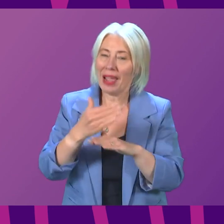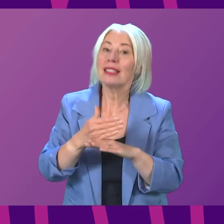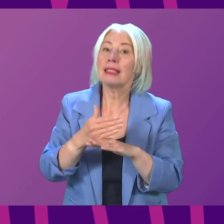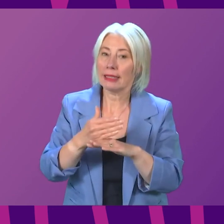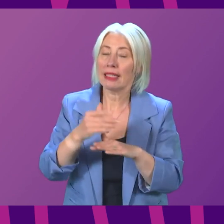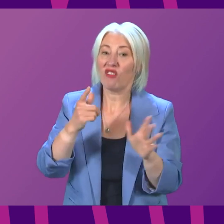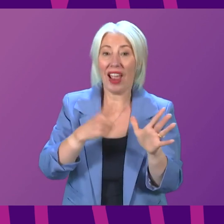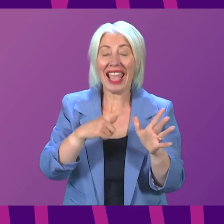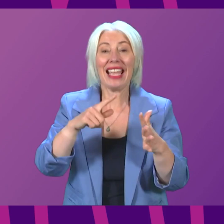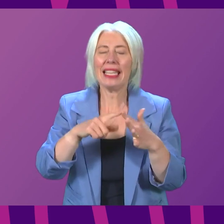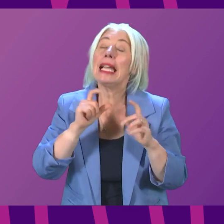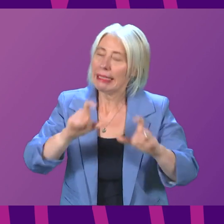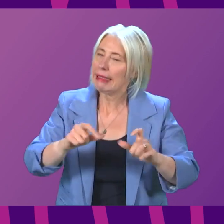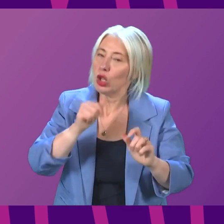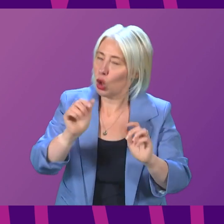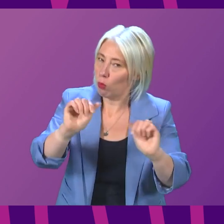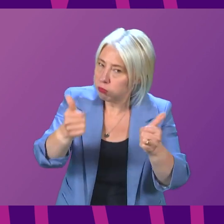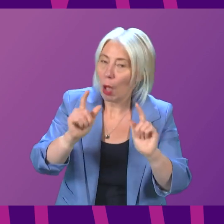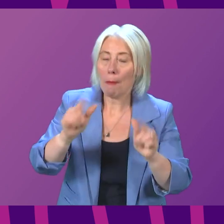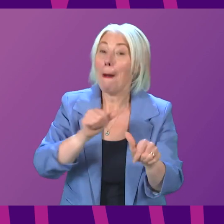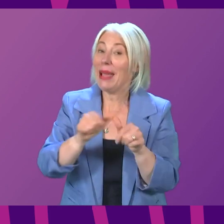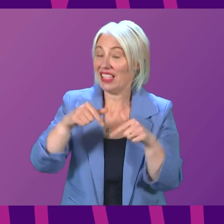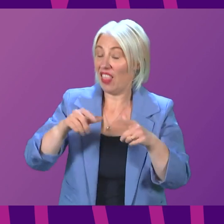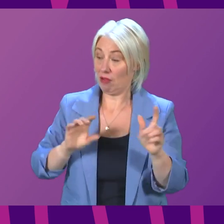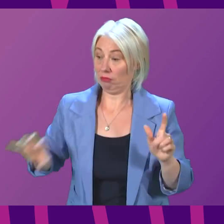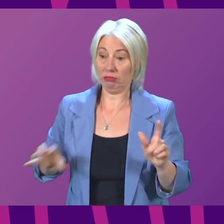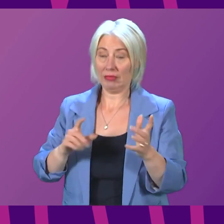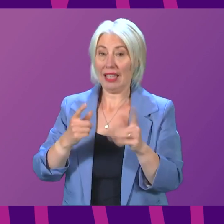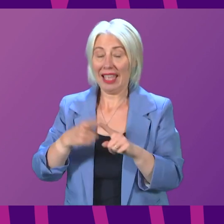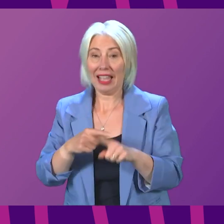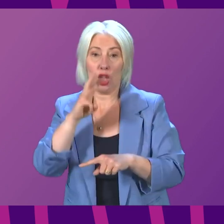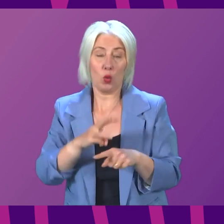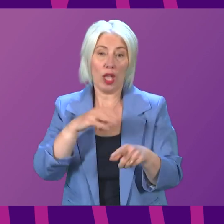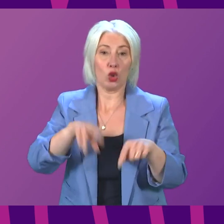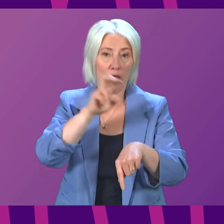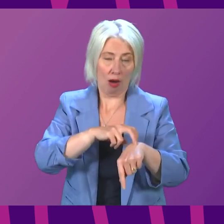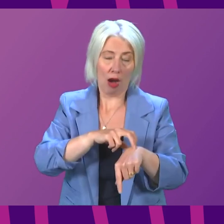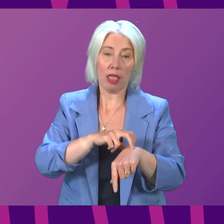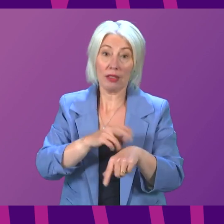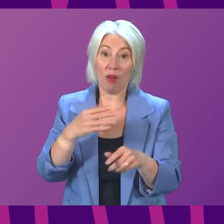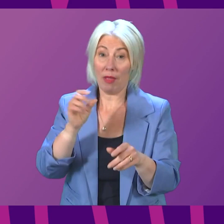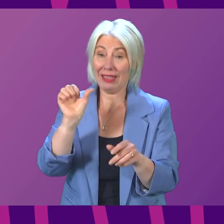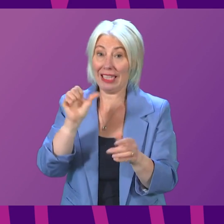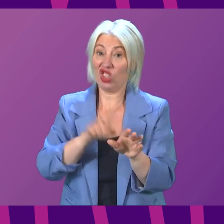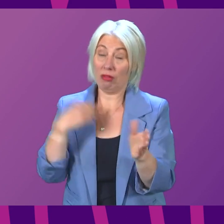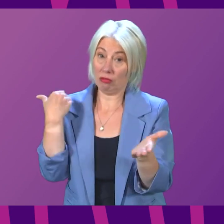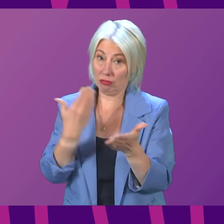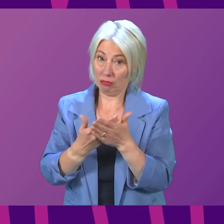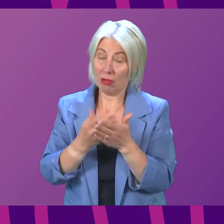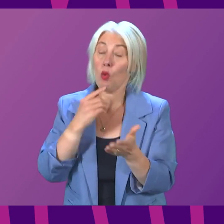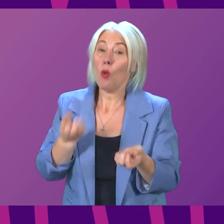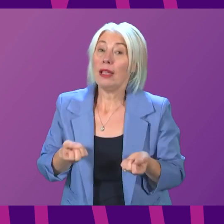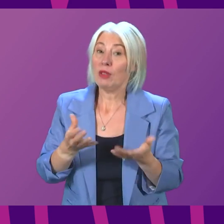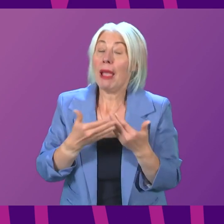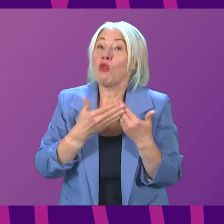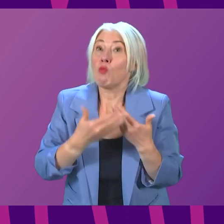accident and emergency services anywhere in the UK for over six years running, higher spend per head than anywhere else